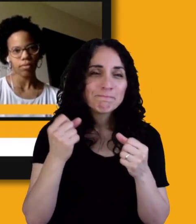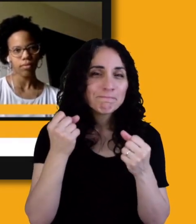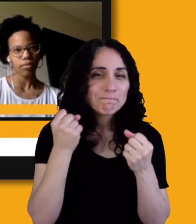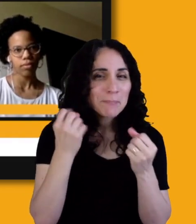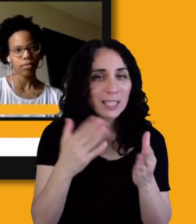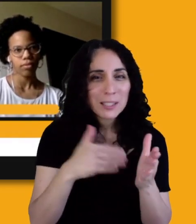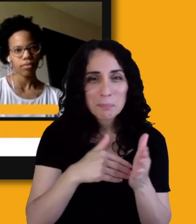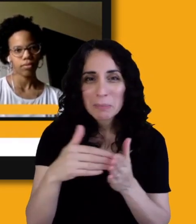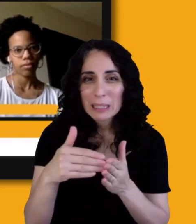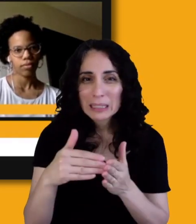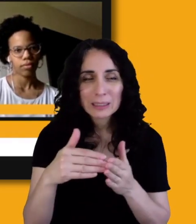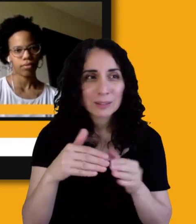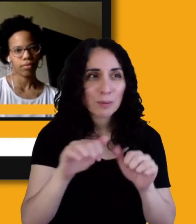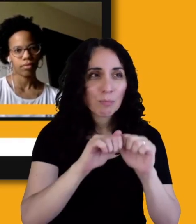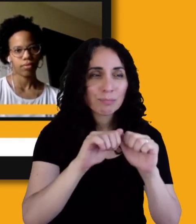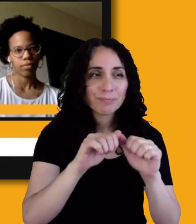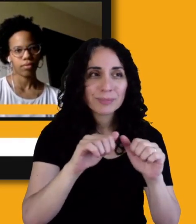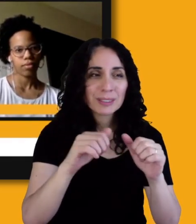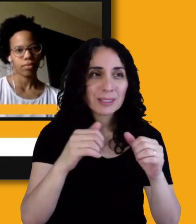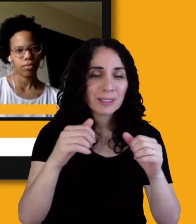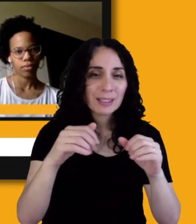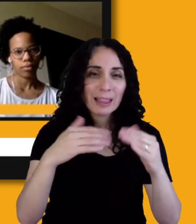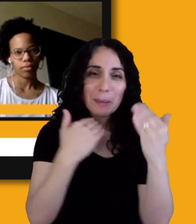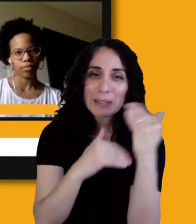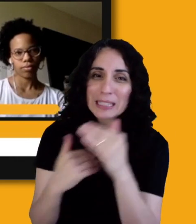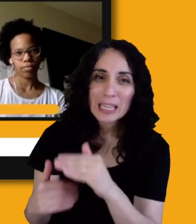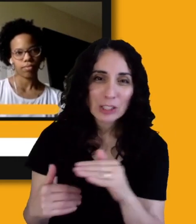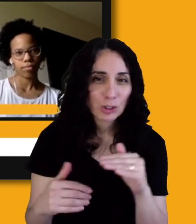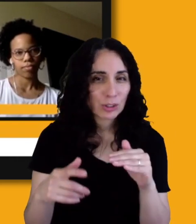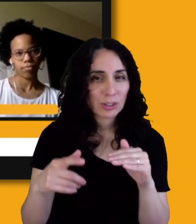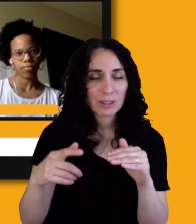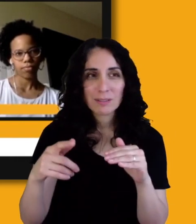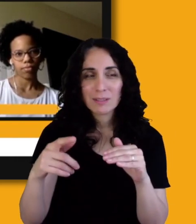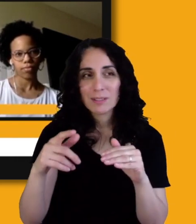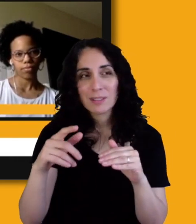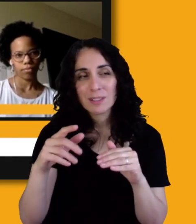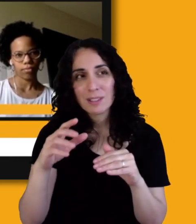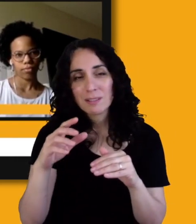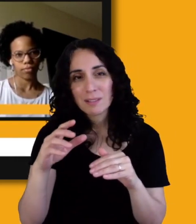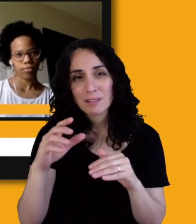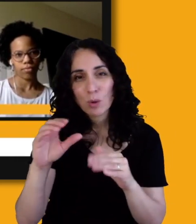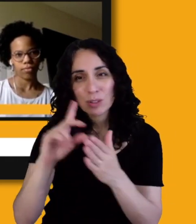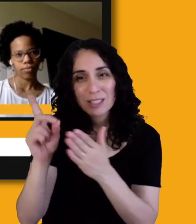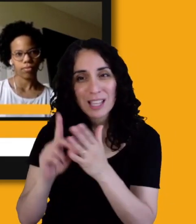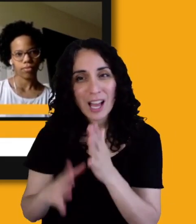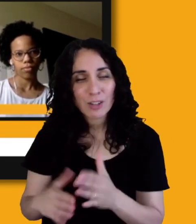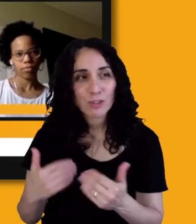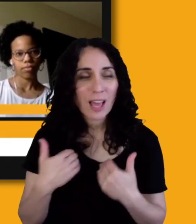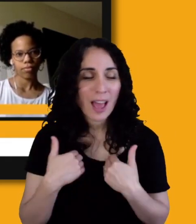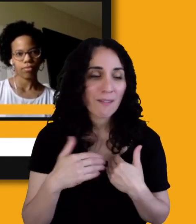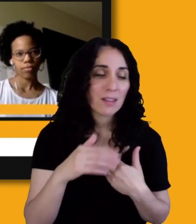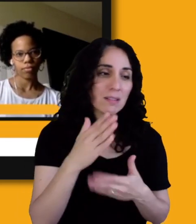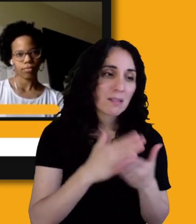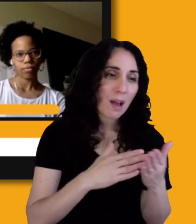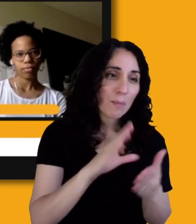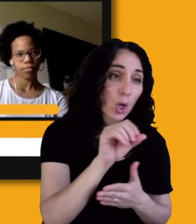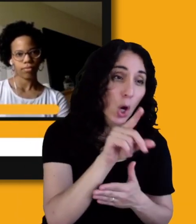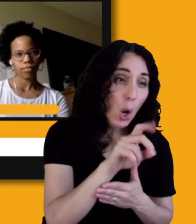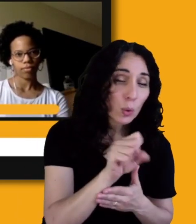designers are trying to satisfy. Some are codes, some are requirements, some are desires, some are wishes. And what we're, you know, what we're trying